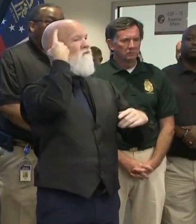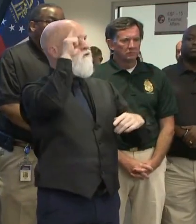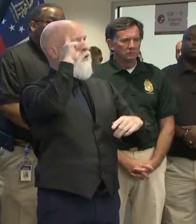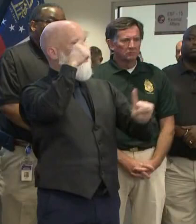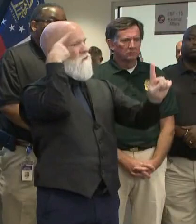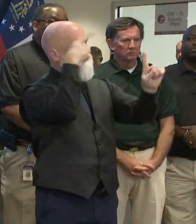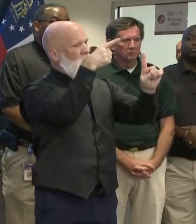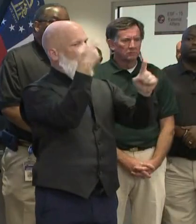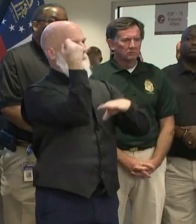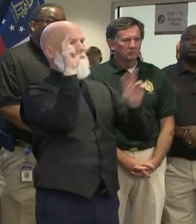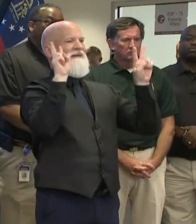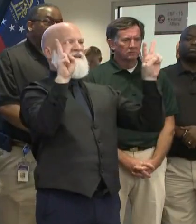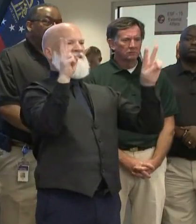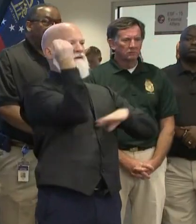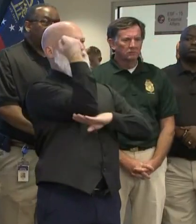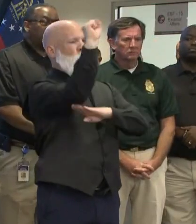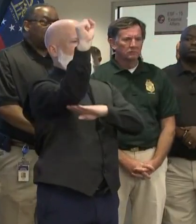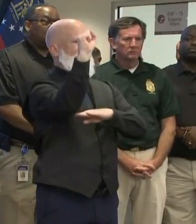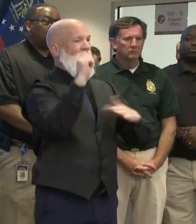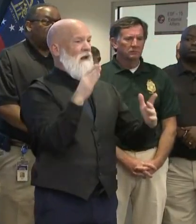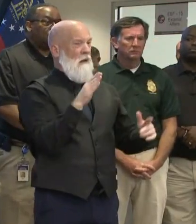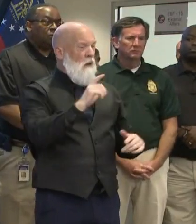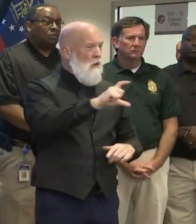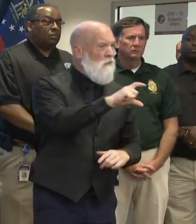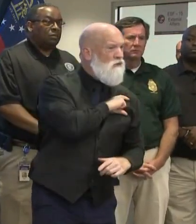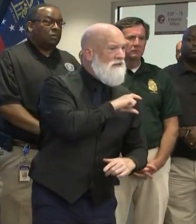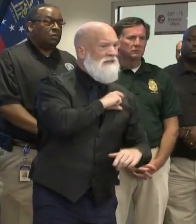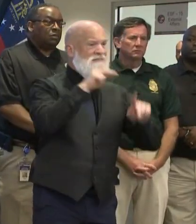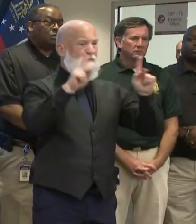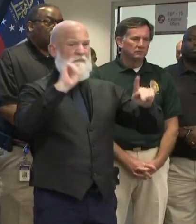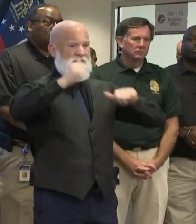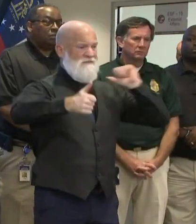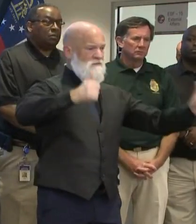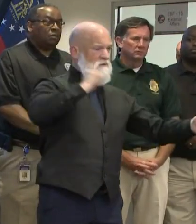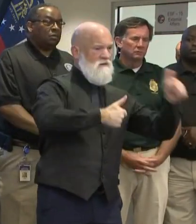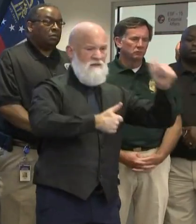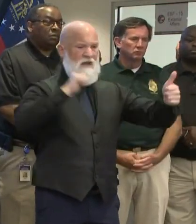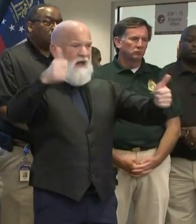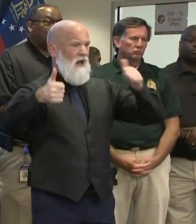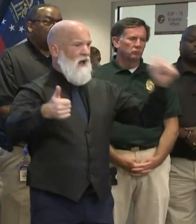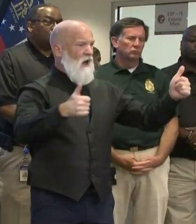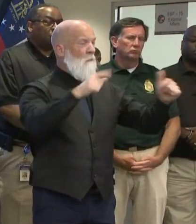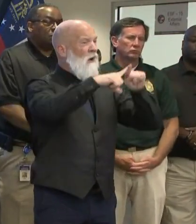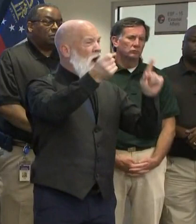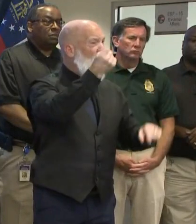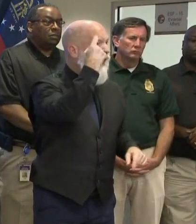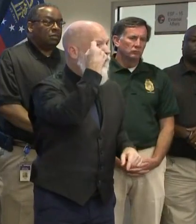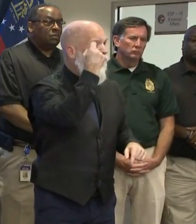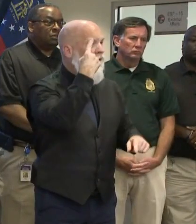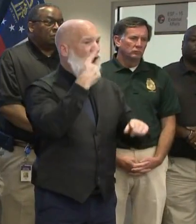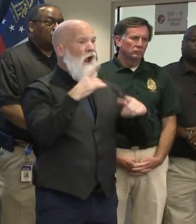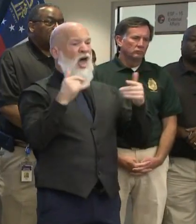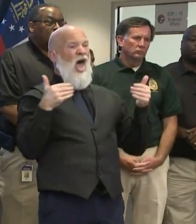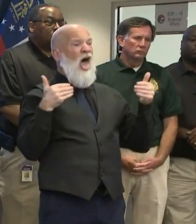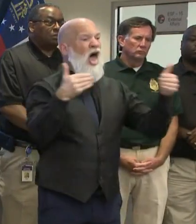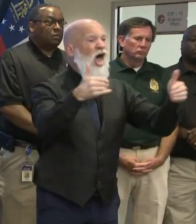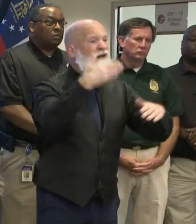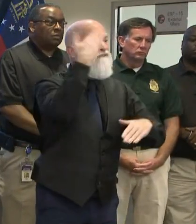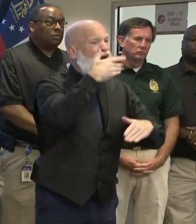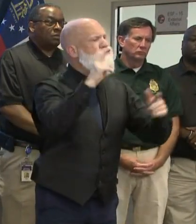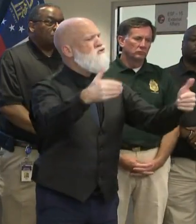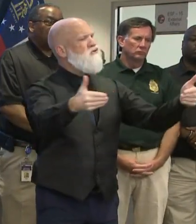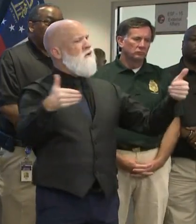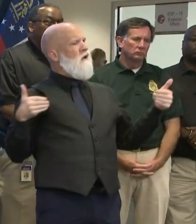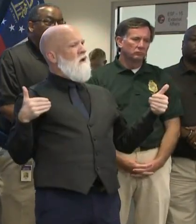could see, so nobody felt threatened, so we could support their activities to gather and call for